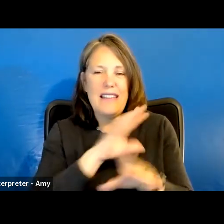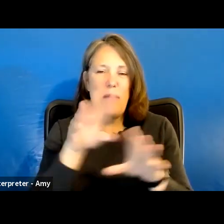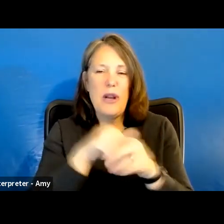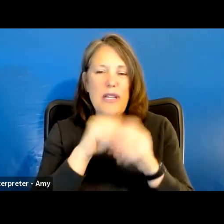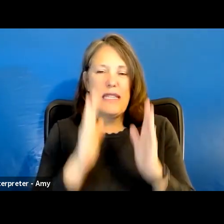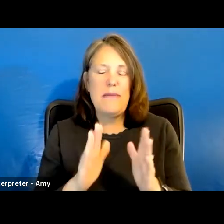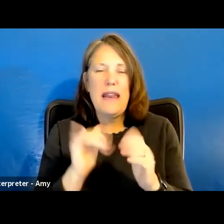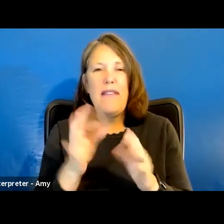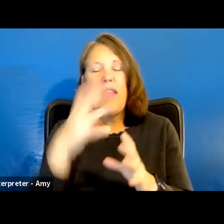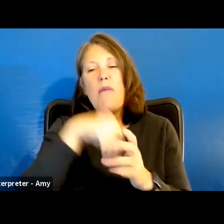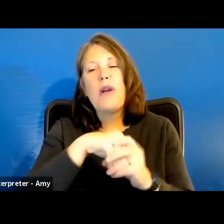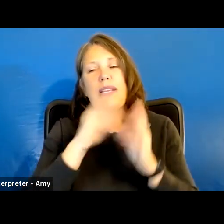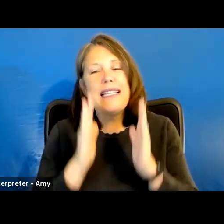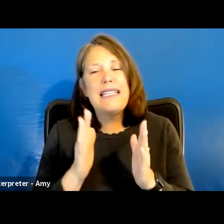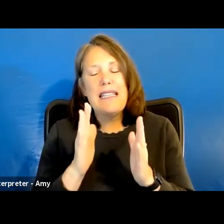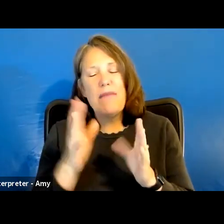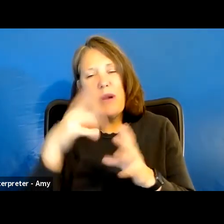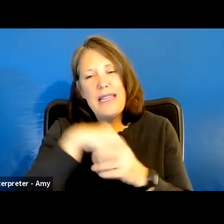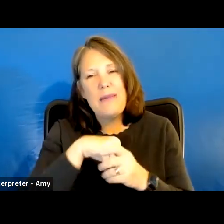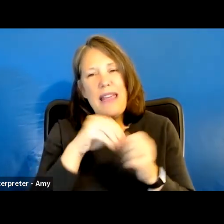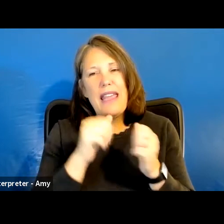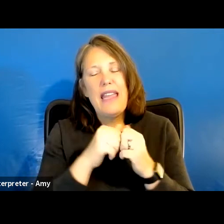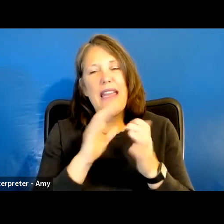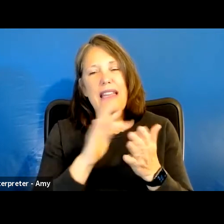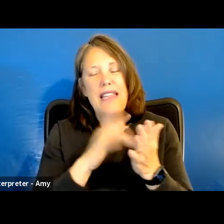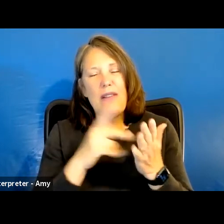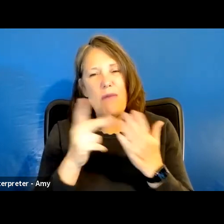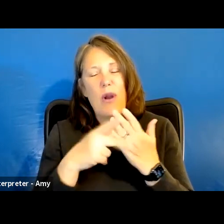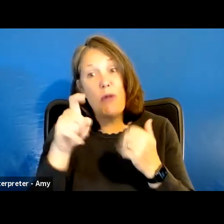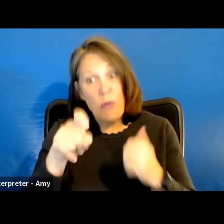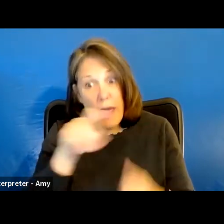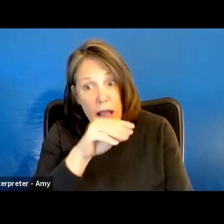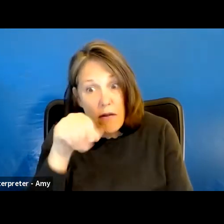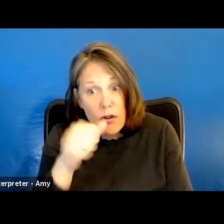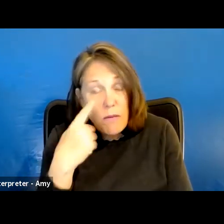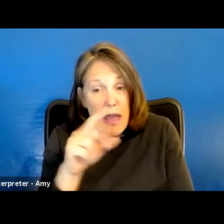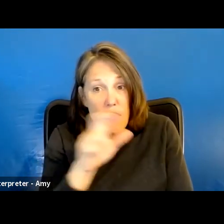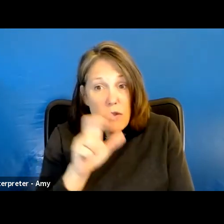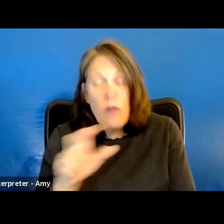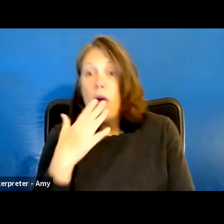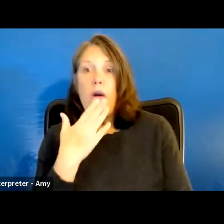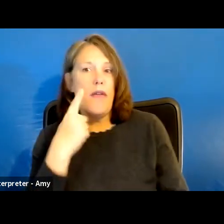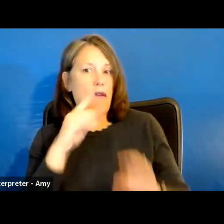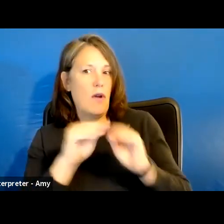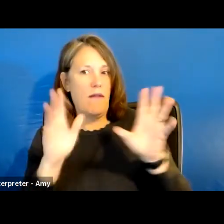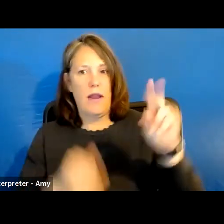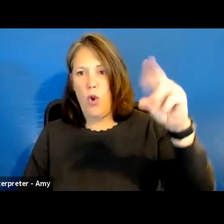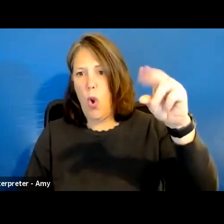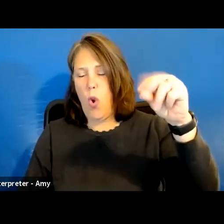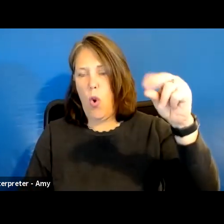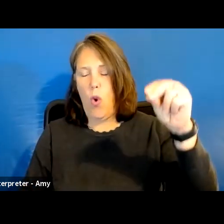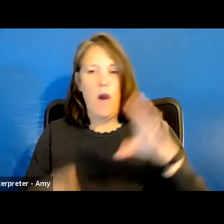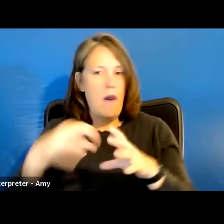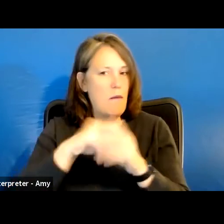they're participating in a center's programming, do they have to pay for the Zoom account? Thank you for that clarification. No, the participant